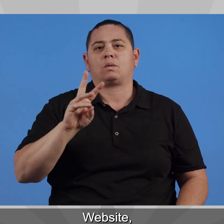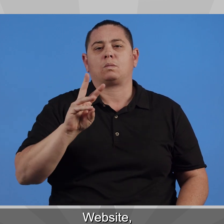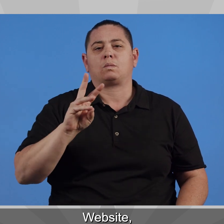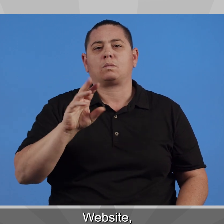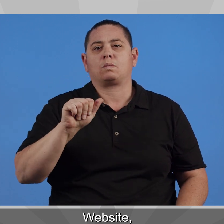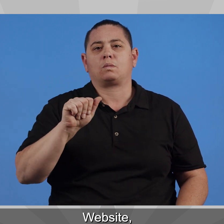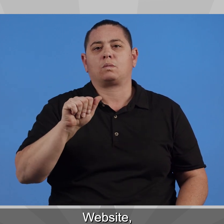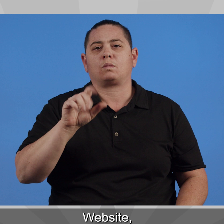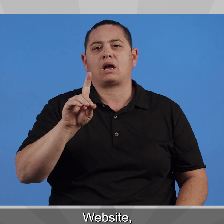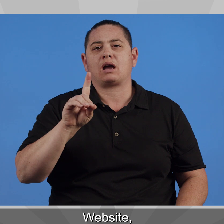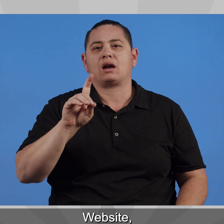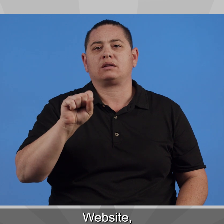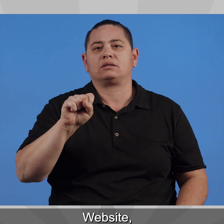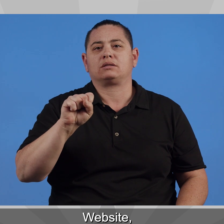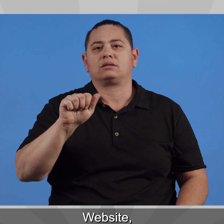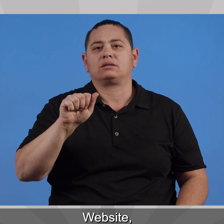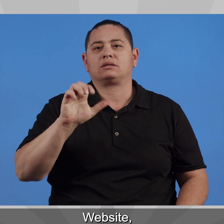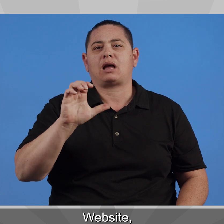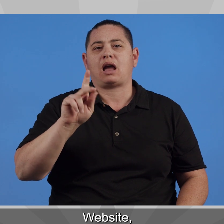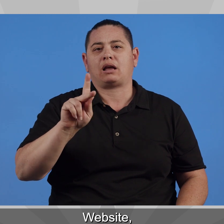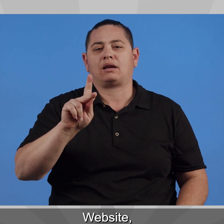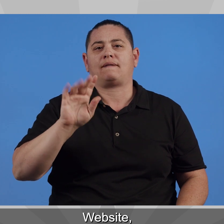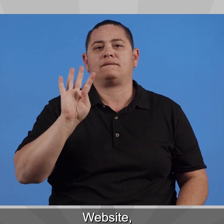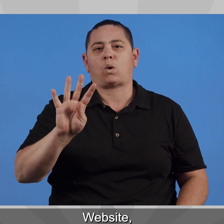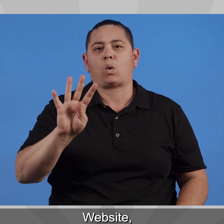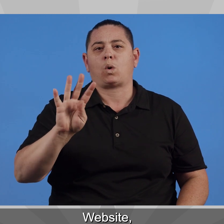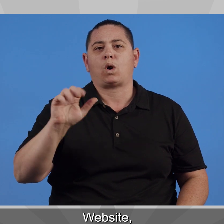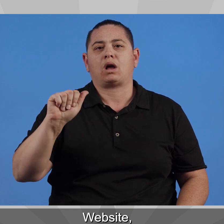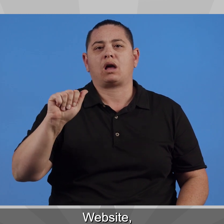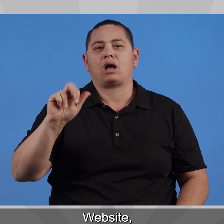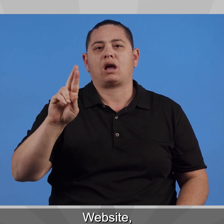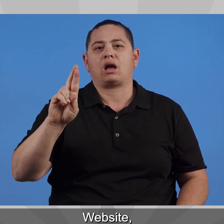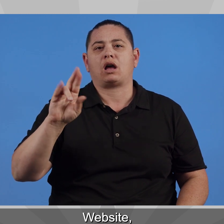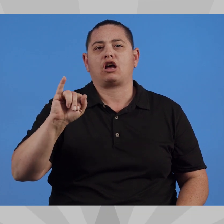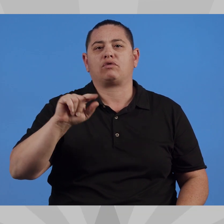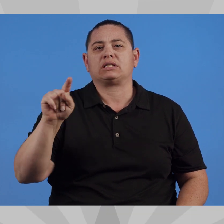Wadsack for Arizona forward slash donate